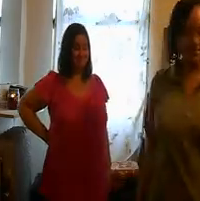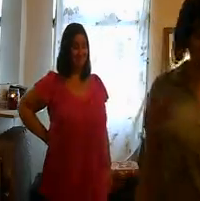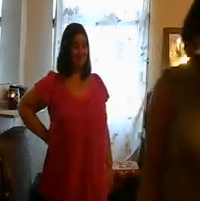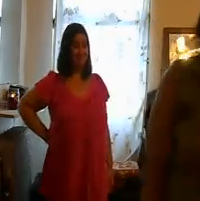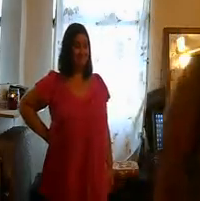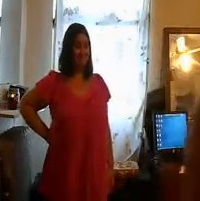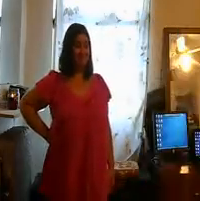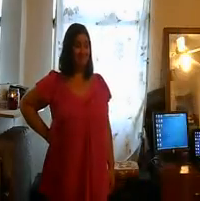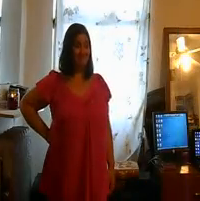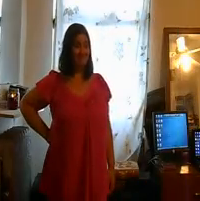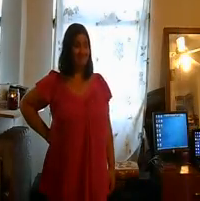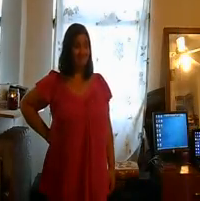I've on I'm The difference between